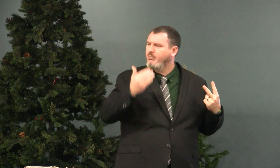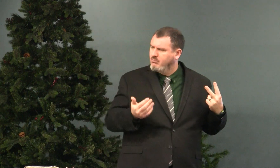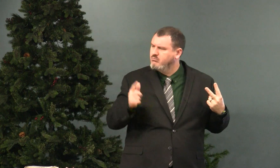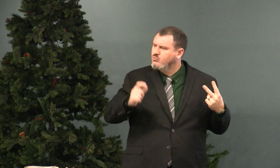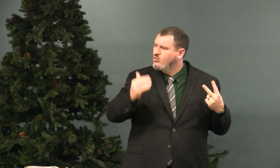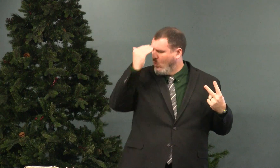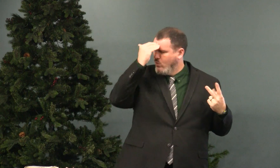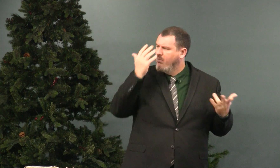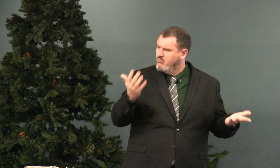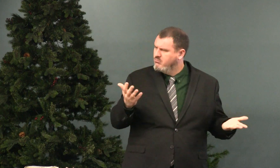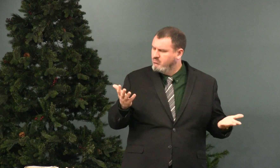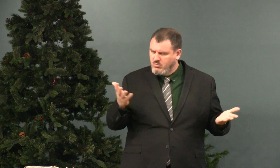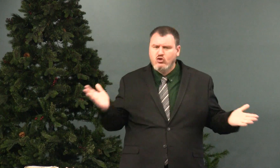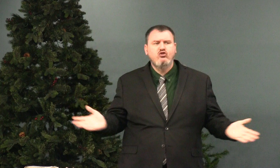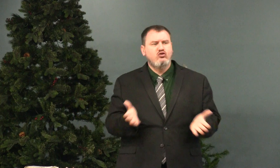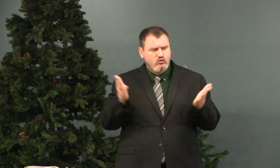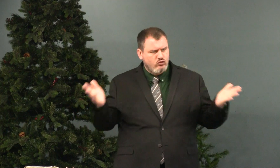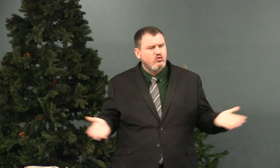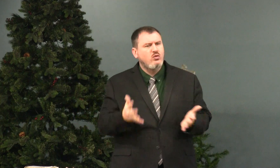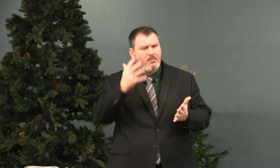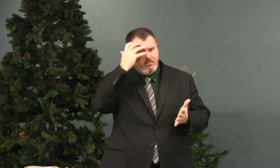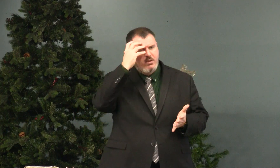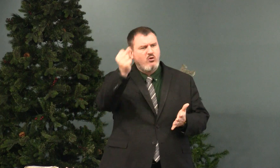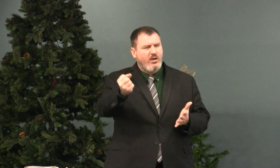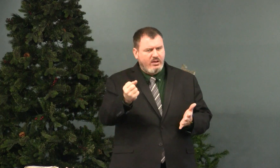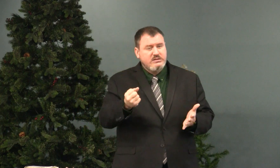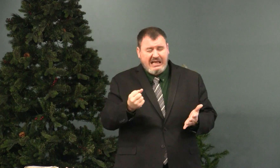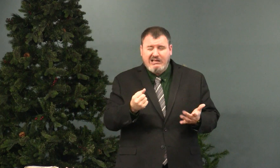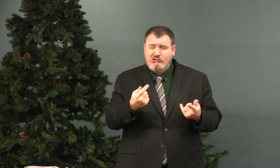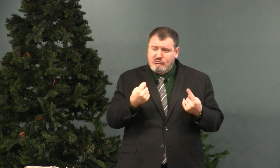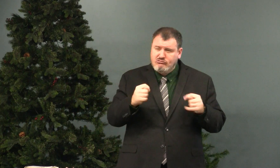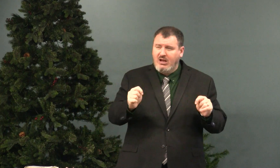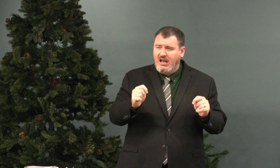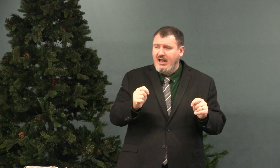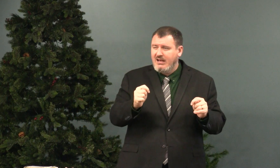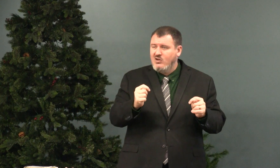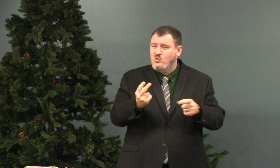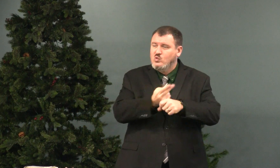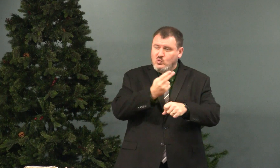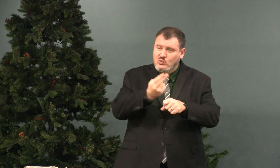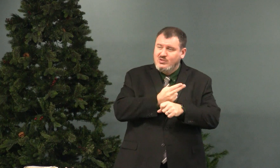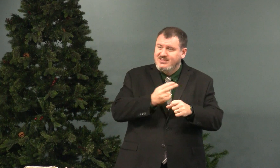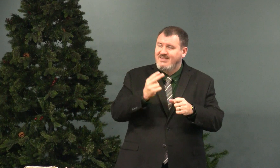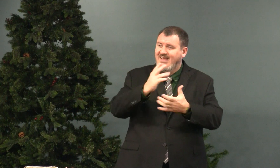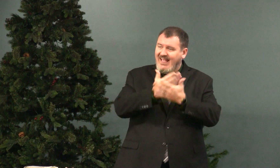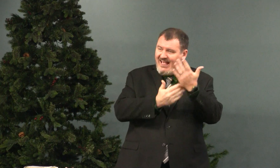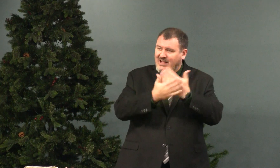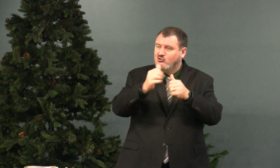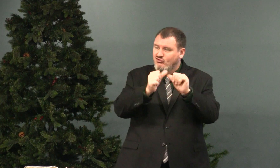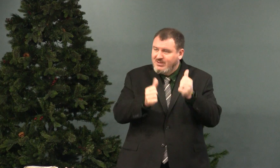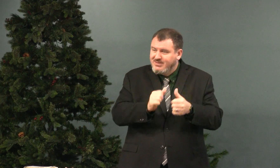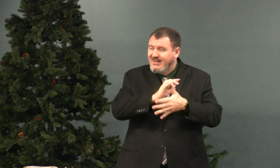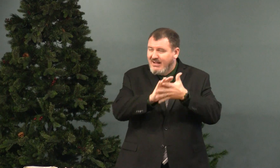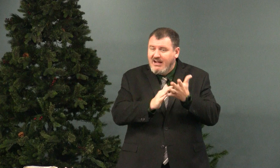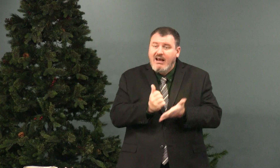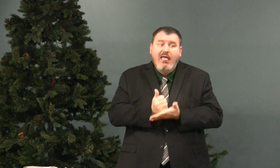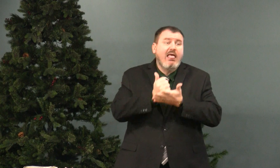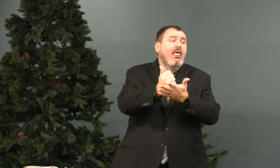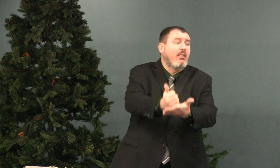You should know that, okay? You should know that. And I encourage you to memorize them. And try to use the hand shapes